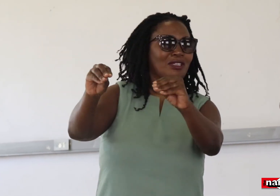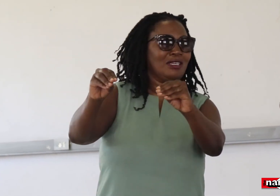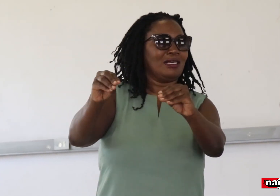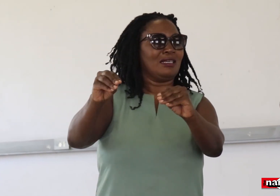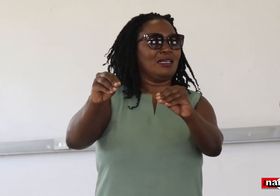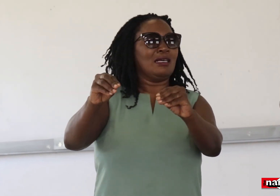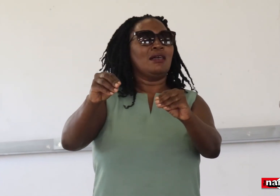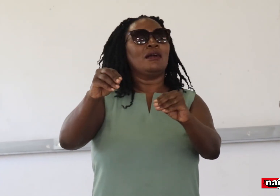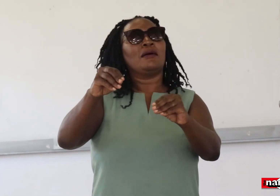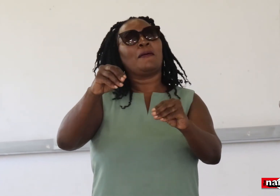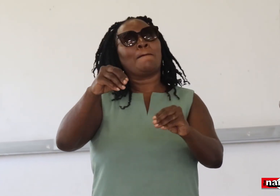to the MDC.